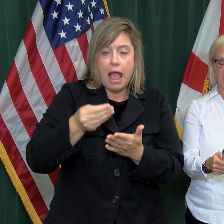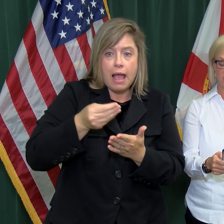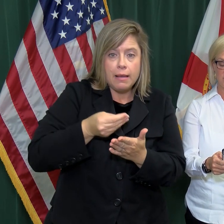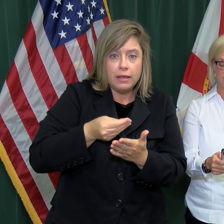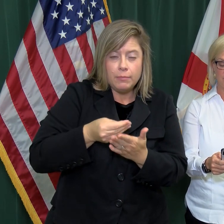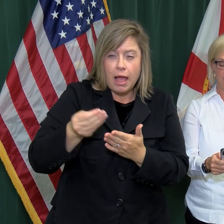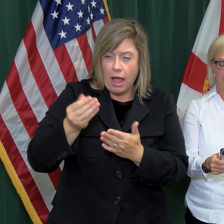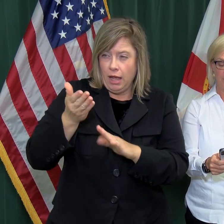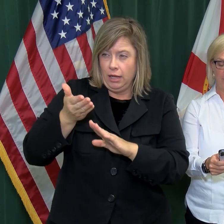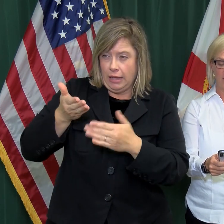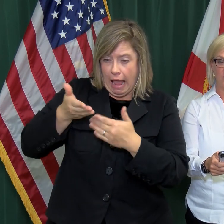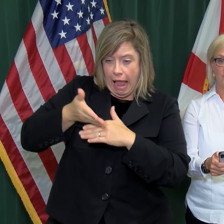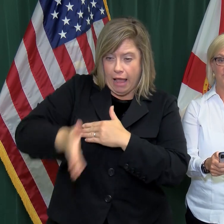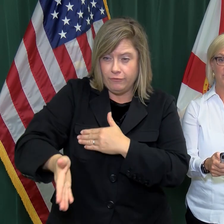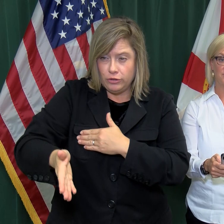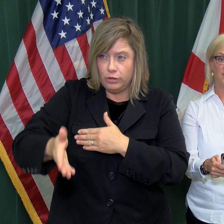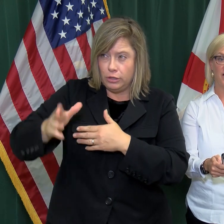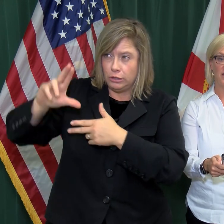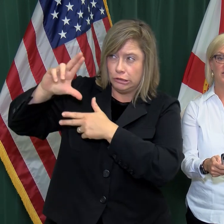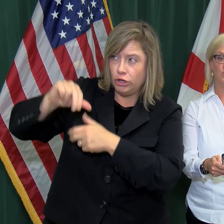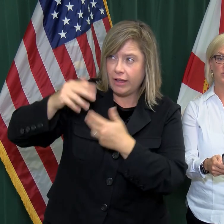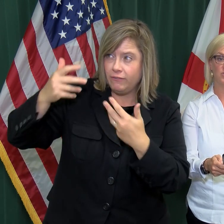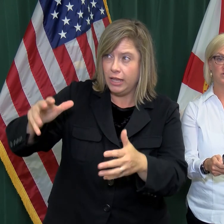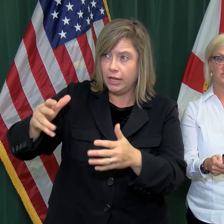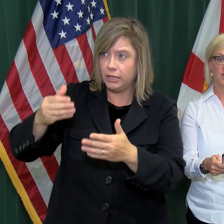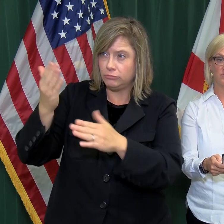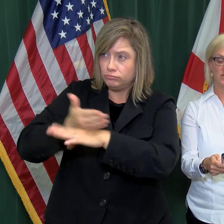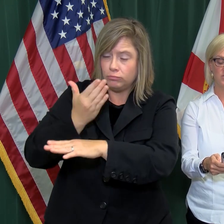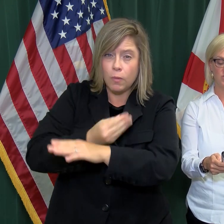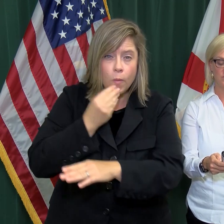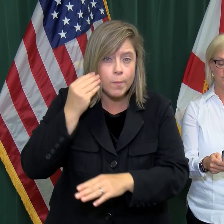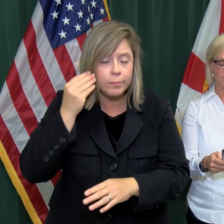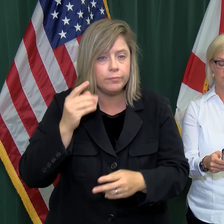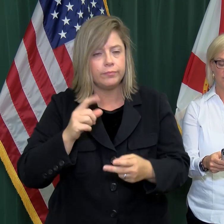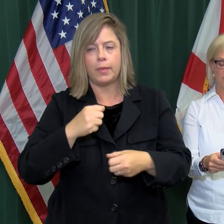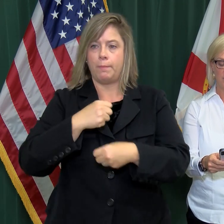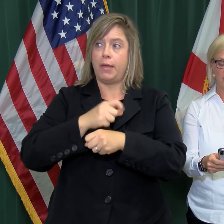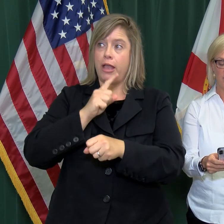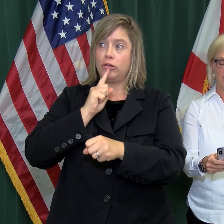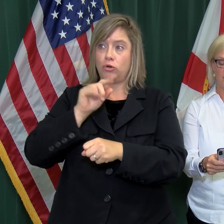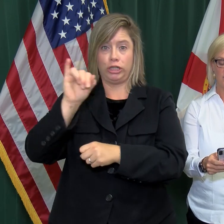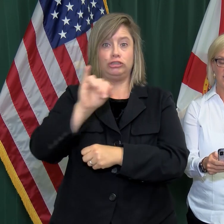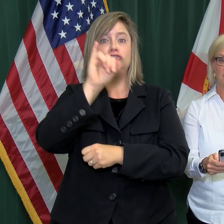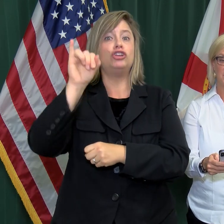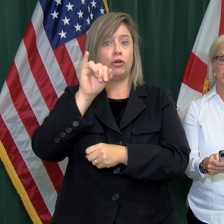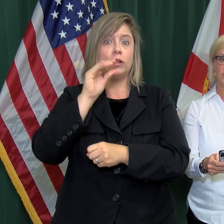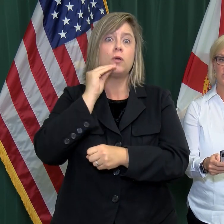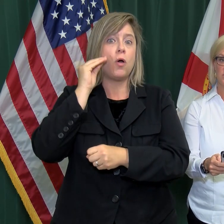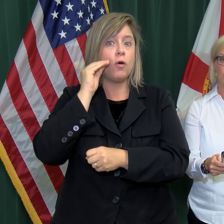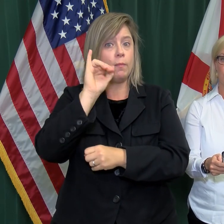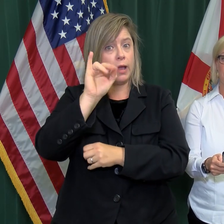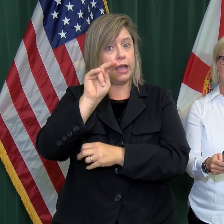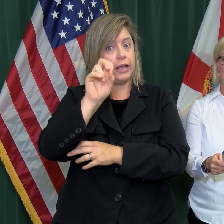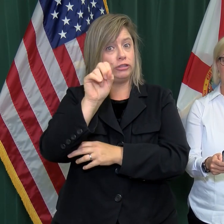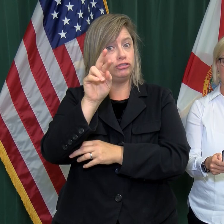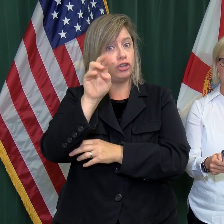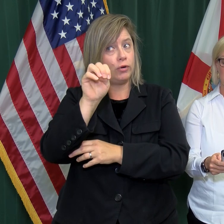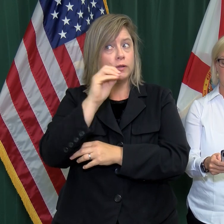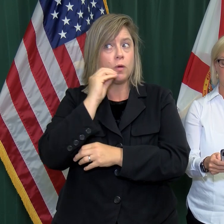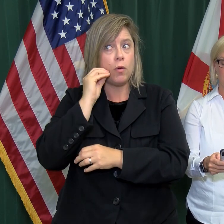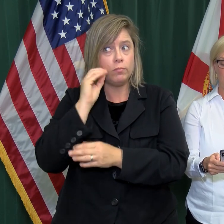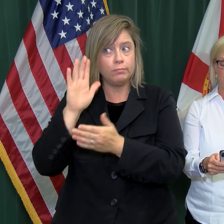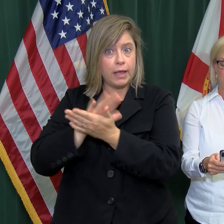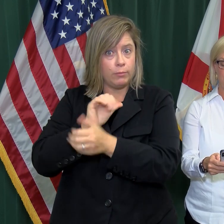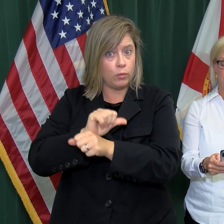-storm repairs. Verify your insurance coverage. Take pictures or videos